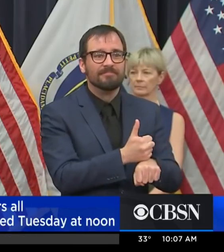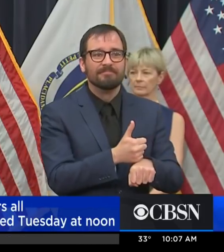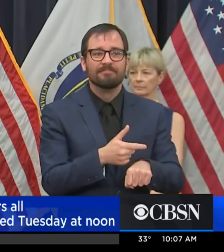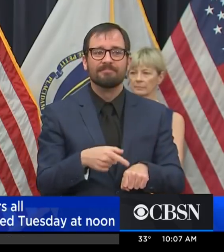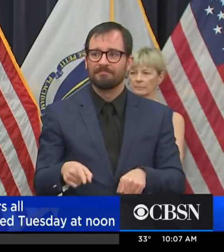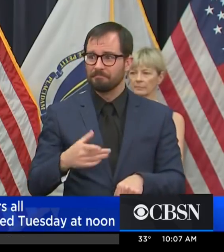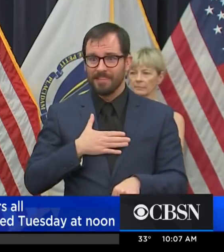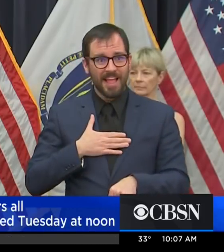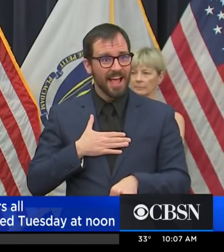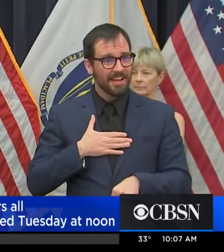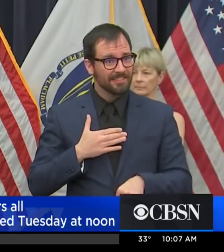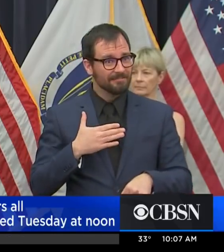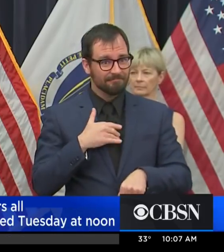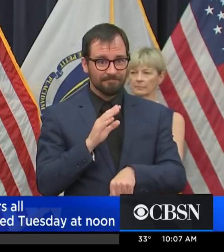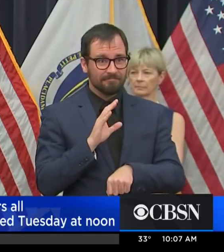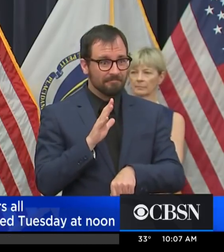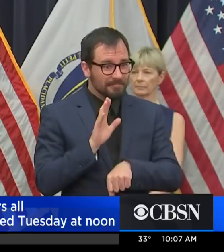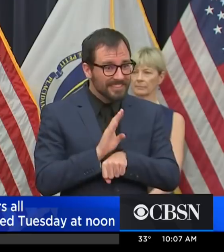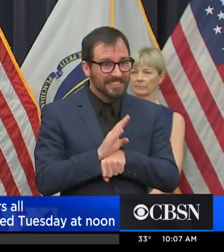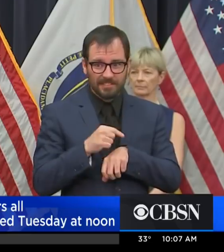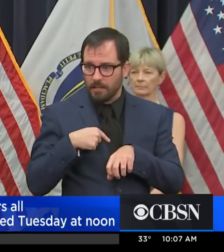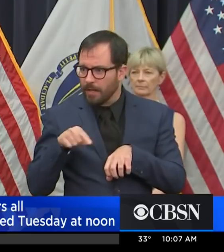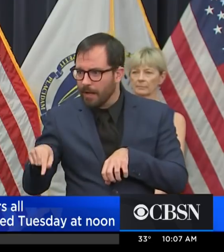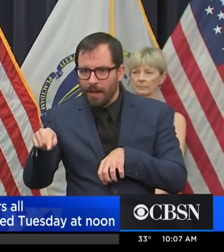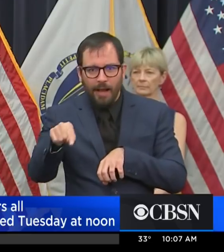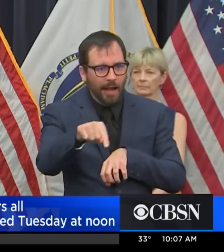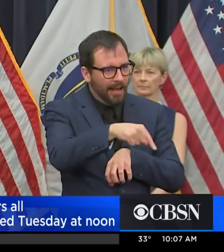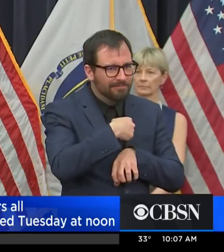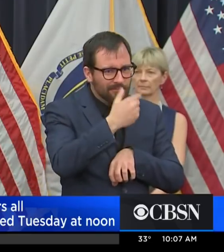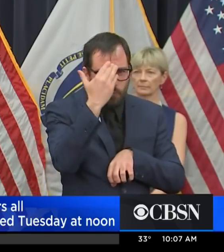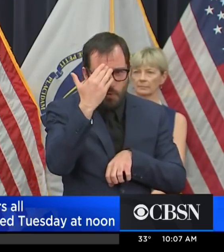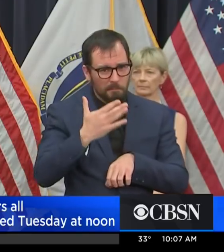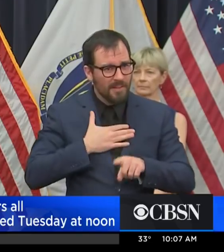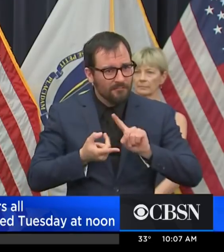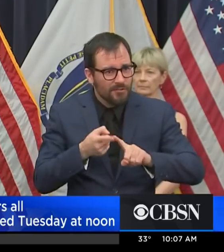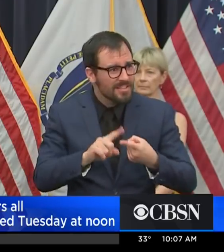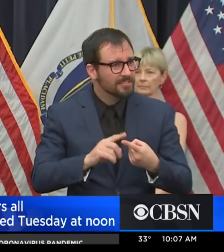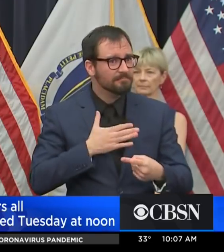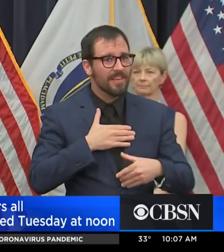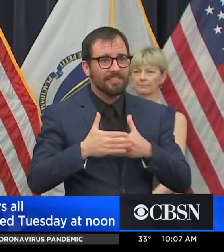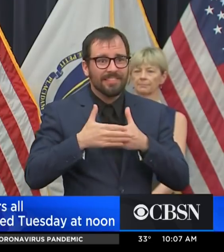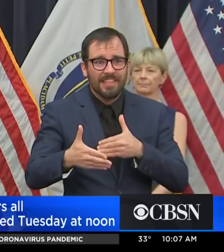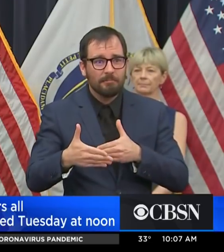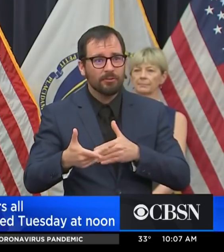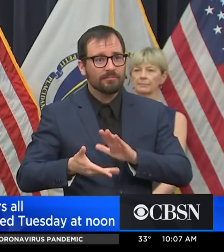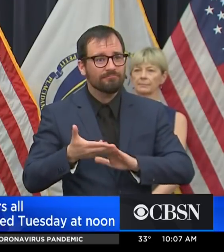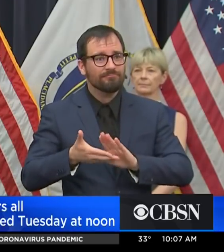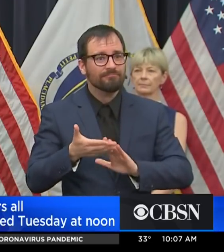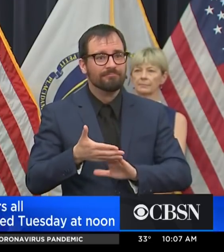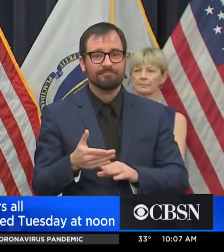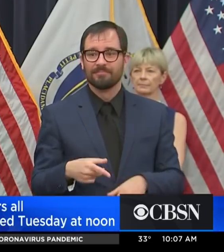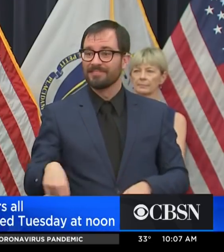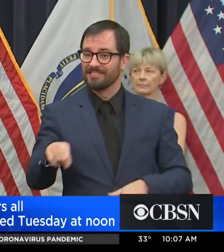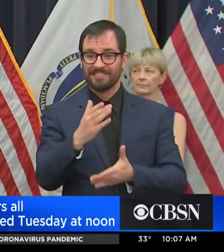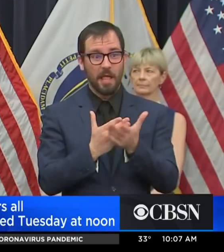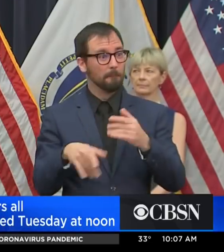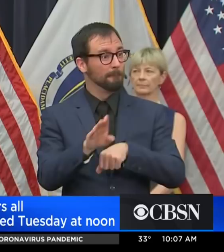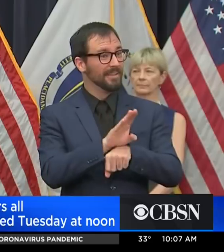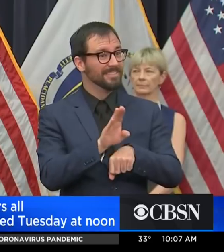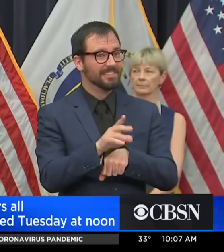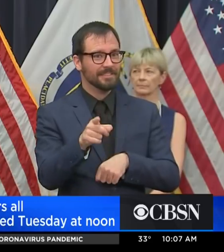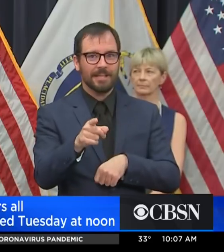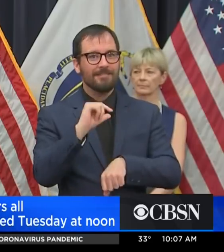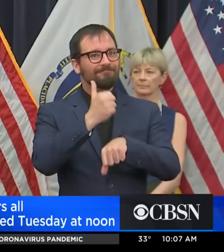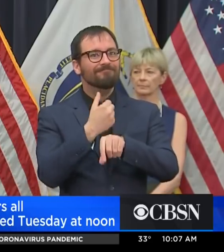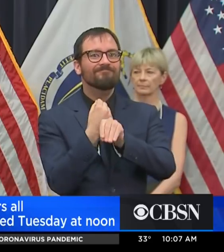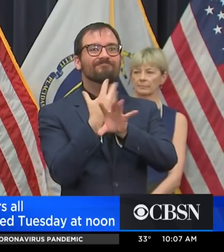unlikely to be able to put in place remote or telework policies. But I also know that by taking this action